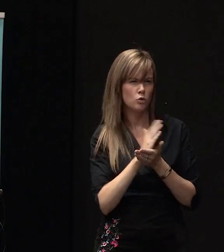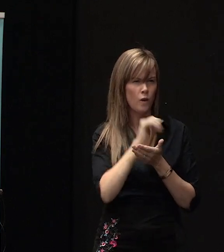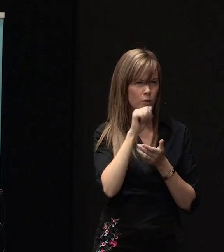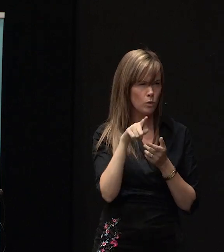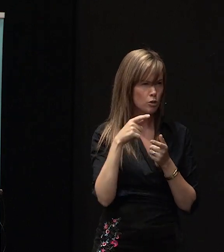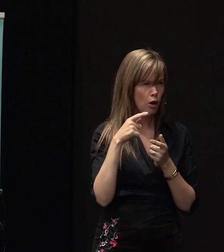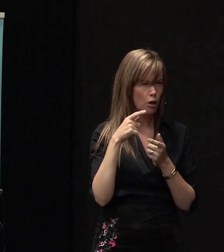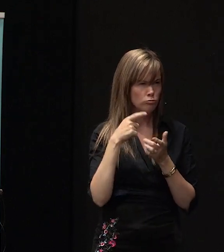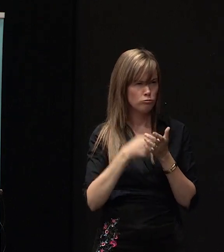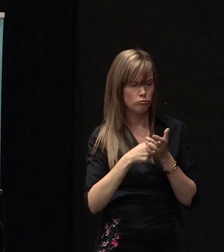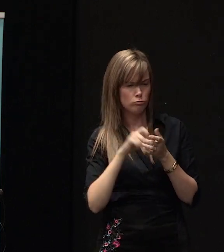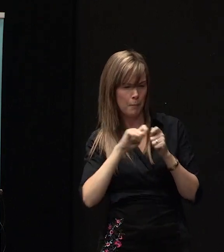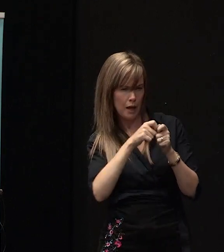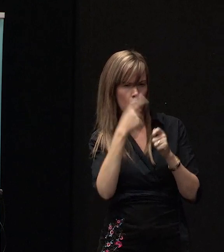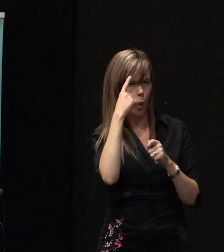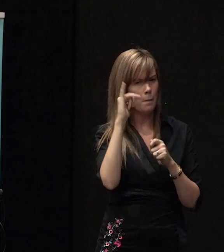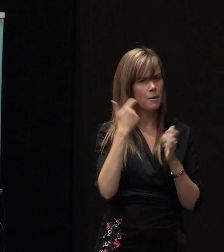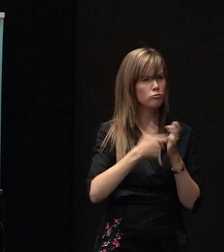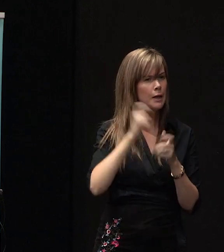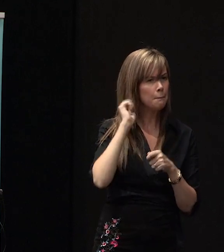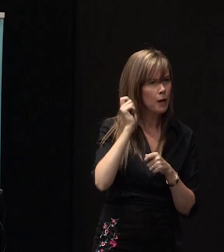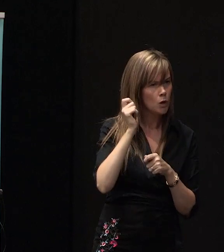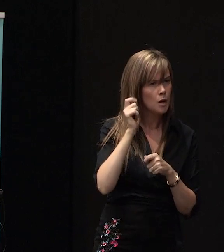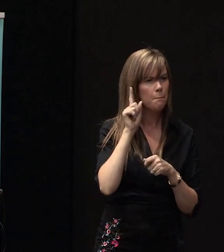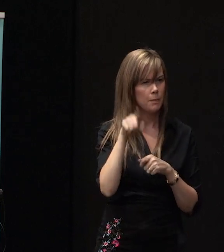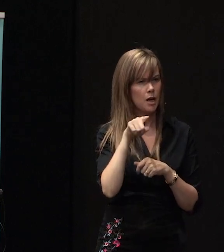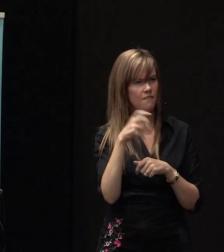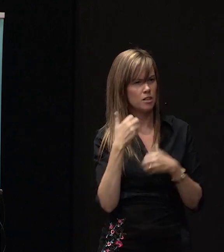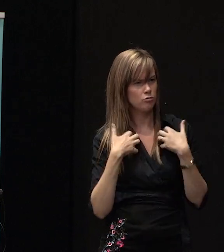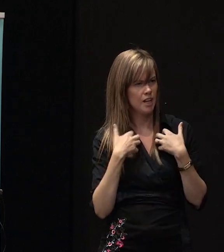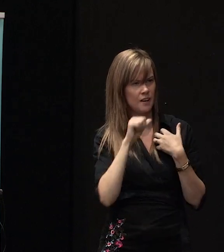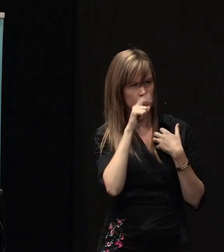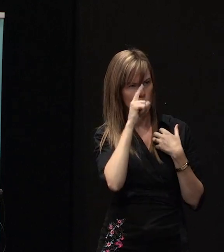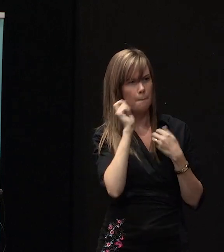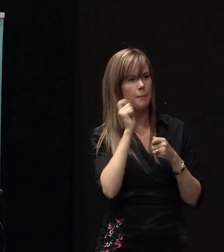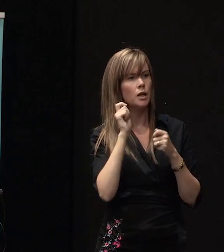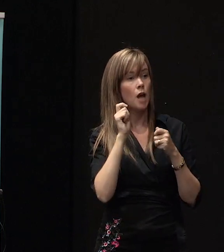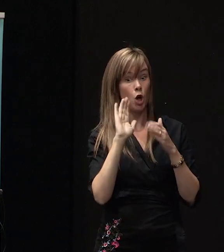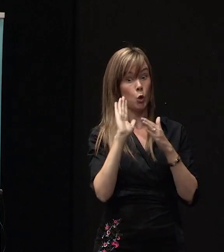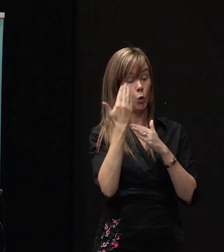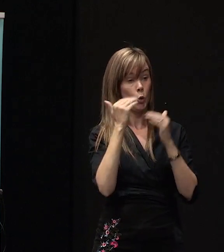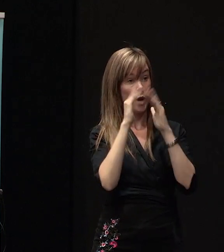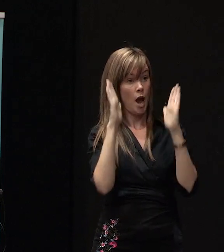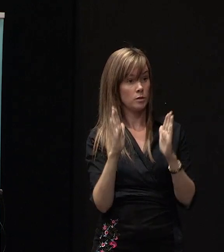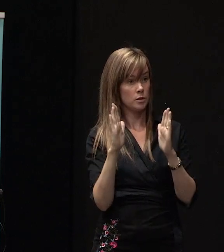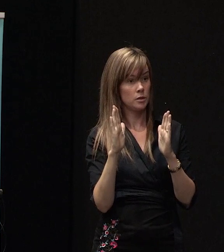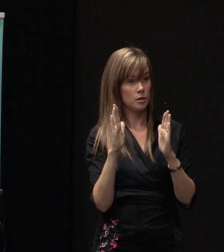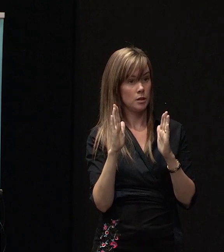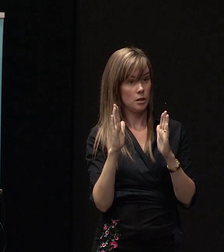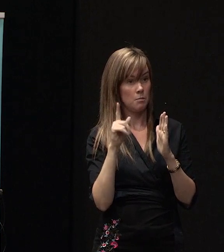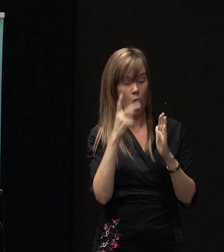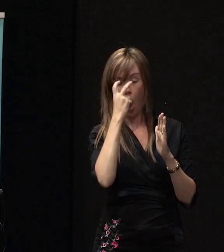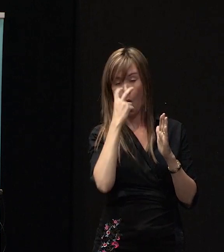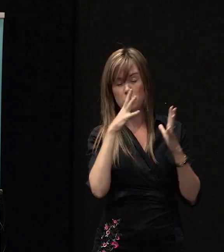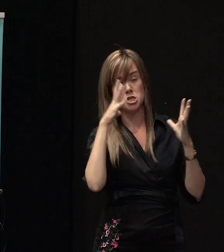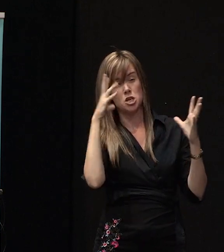thought maybe it was a rebuild. But anyway, she was interested whether she could maybe build a smaller house, a new house, and pull her old big